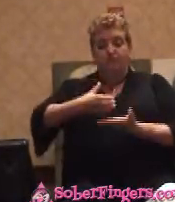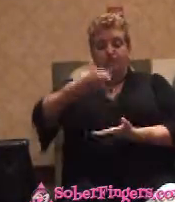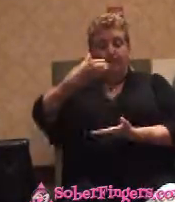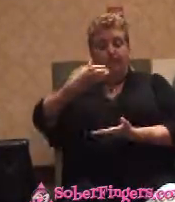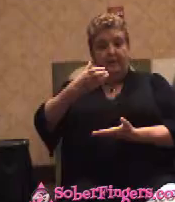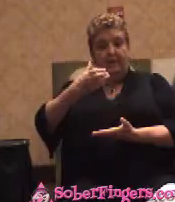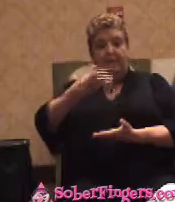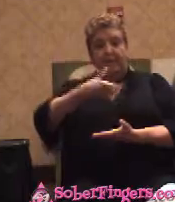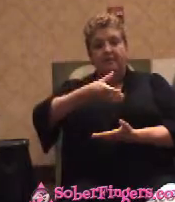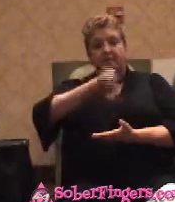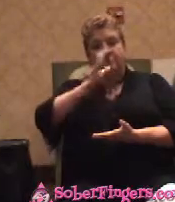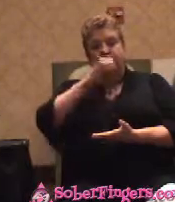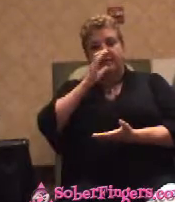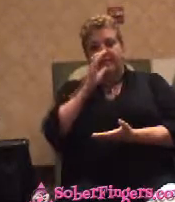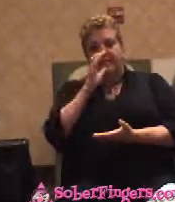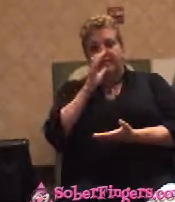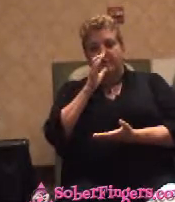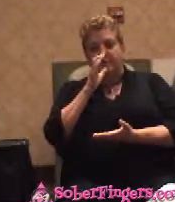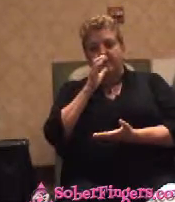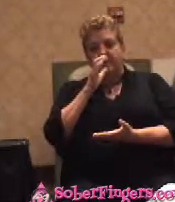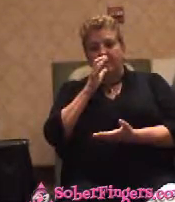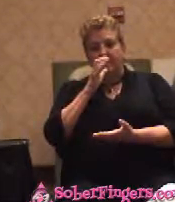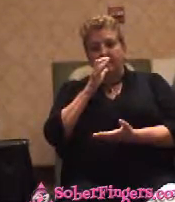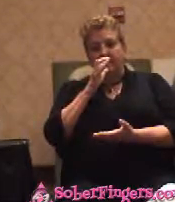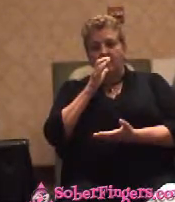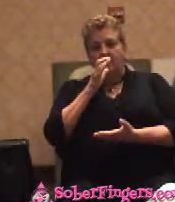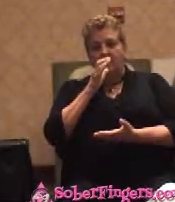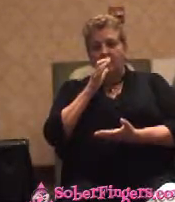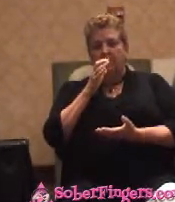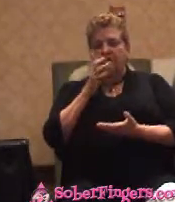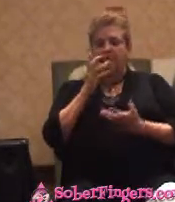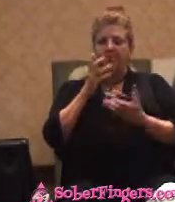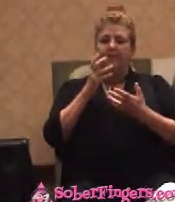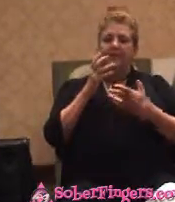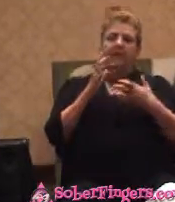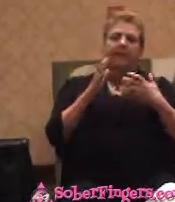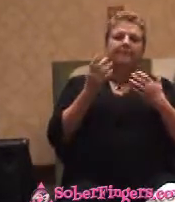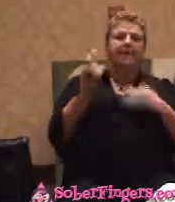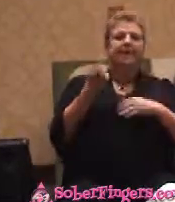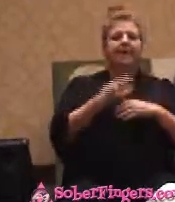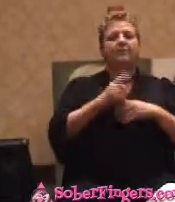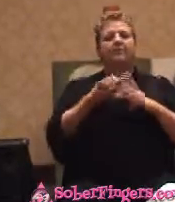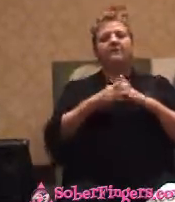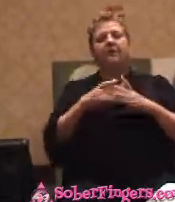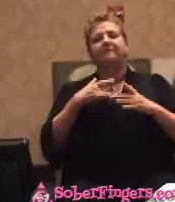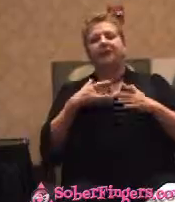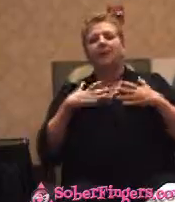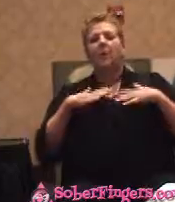The cares of the day would begin to slide out off my shoulders, you know. The second drink, toward the end of it,